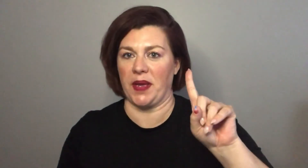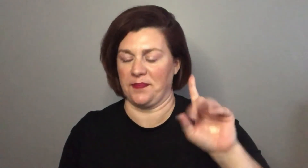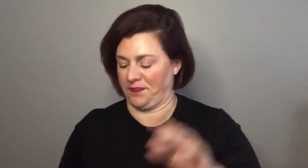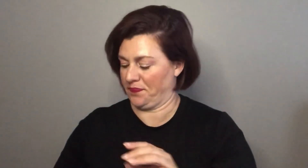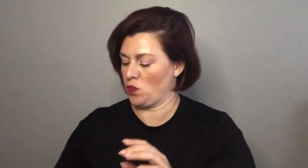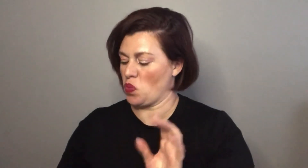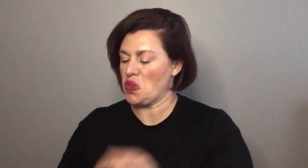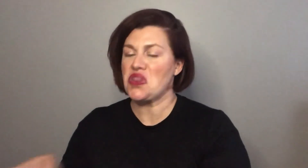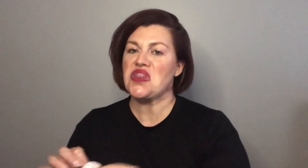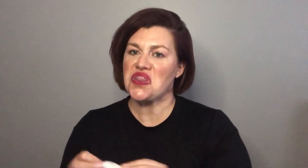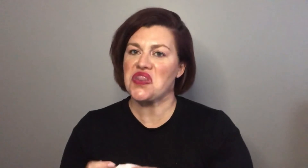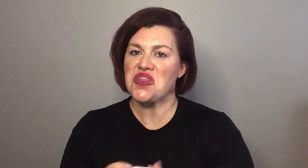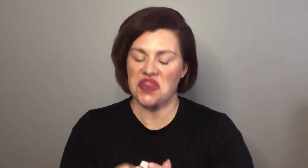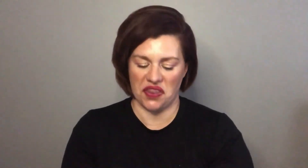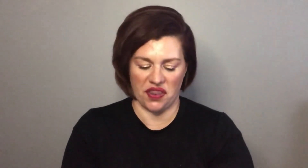okay okay okay